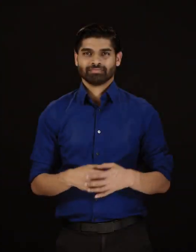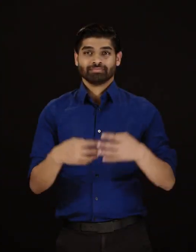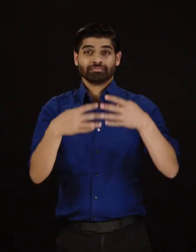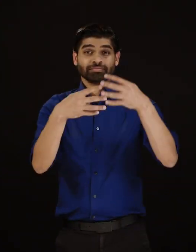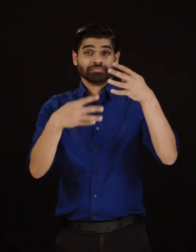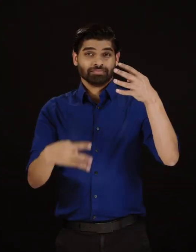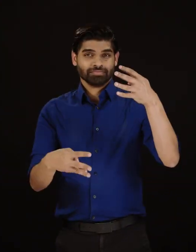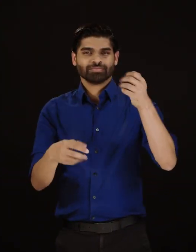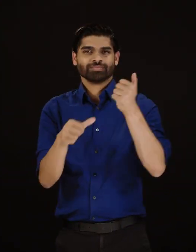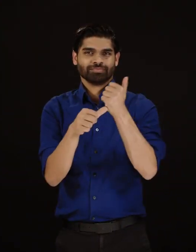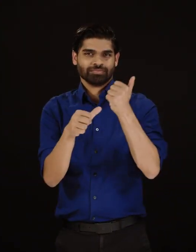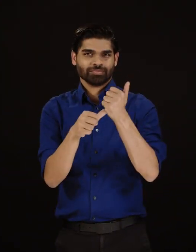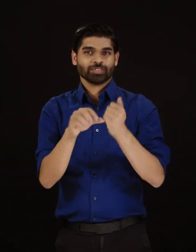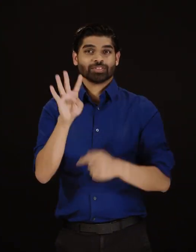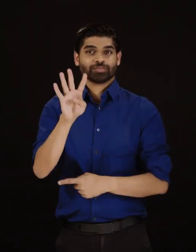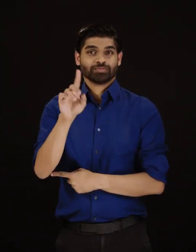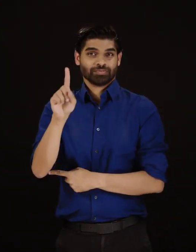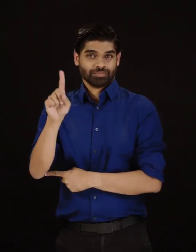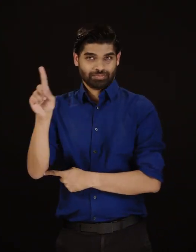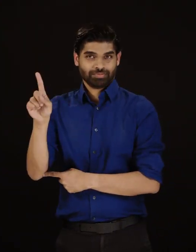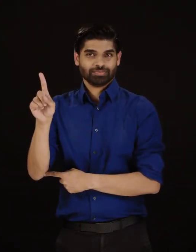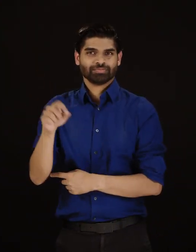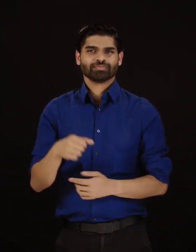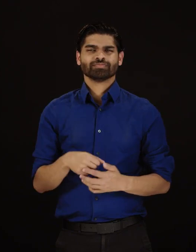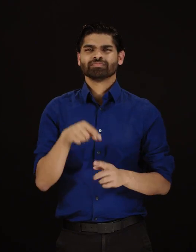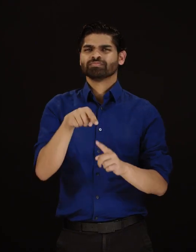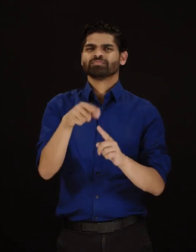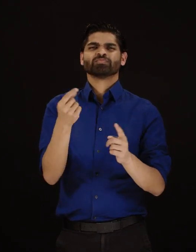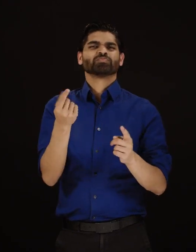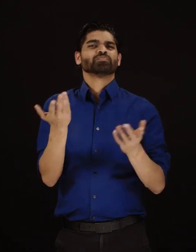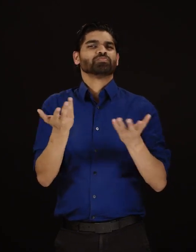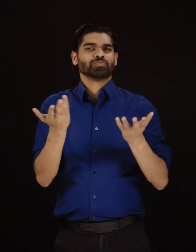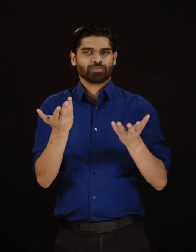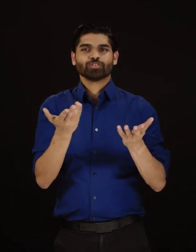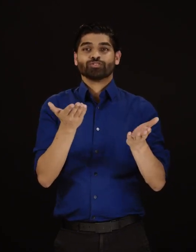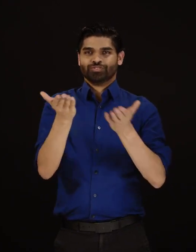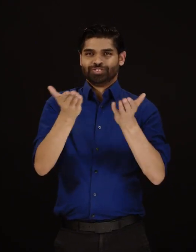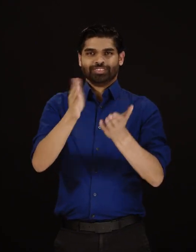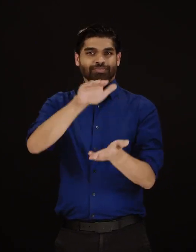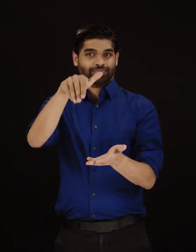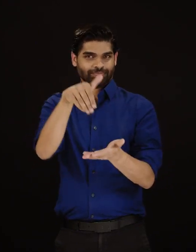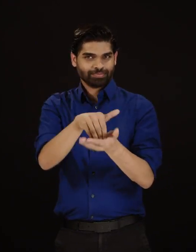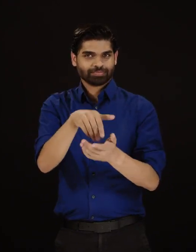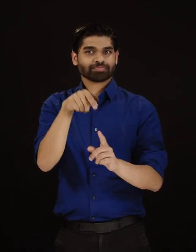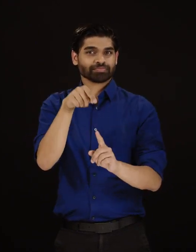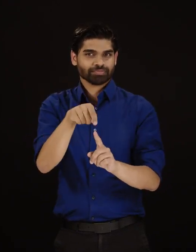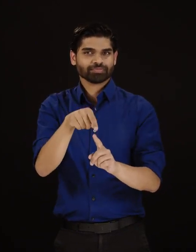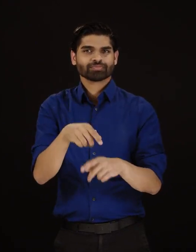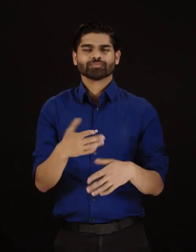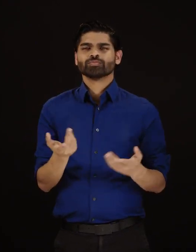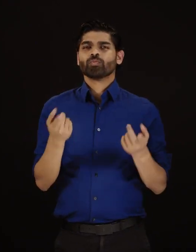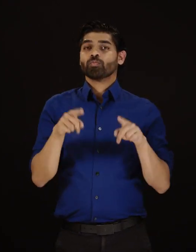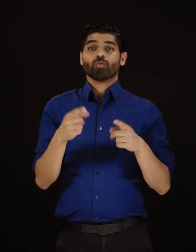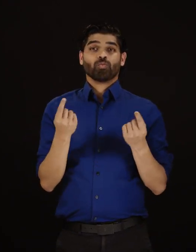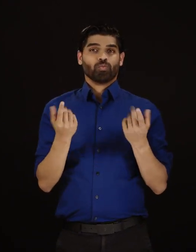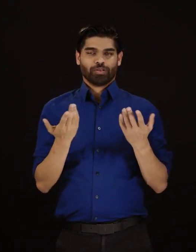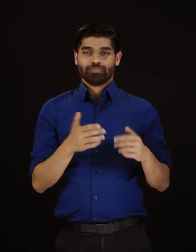Directory Assistance is a service where customers are able to obtain a desired phone number by providing an operator with relevant